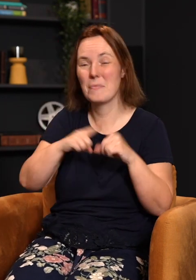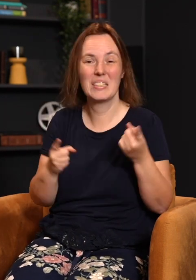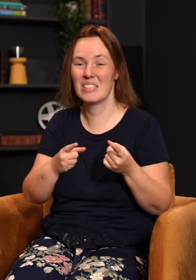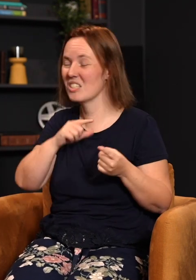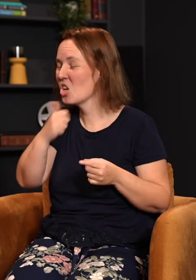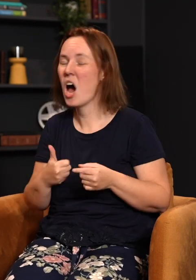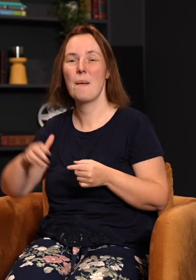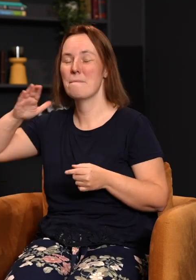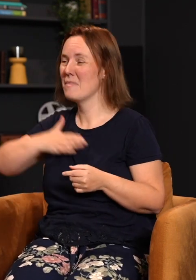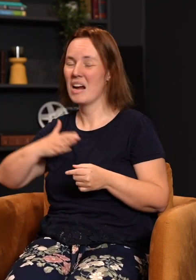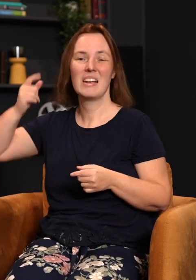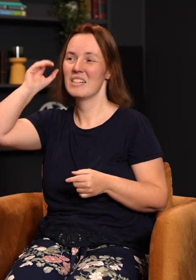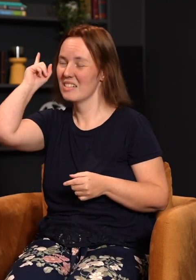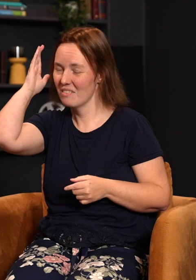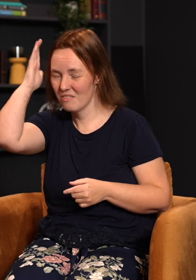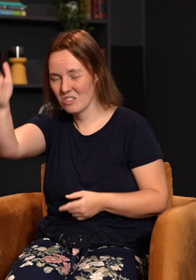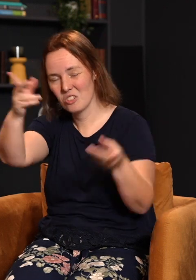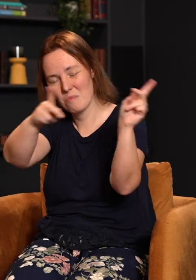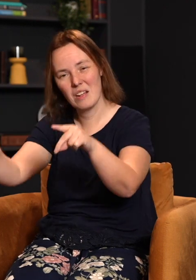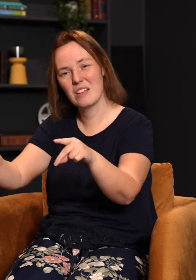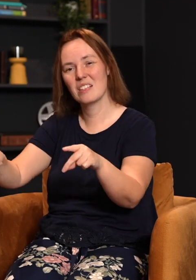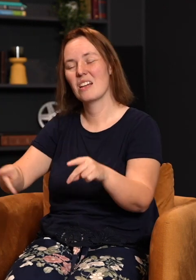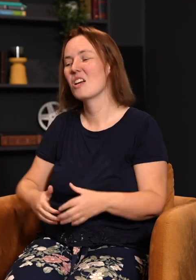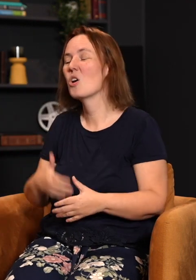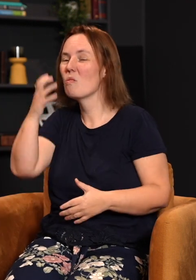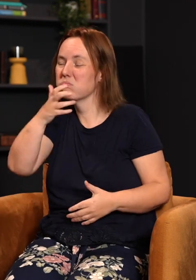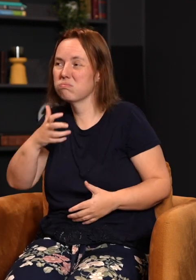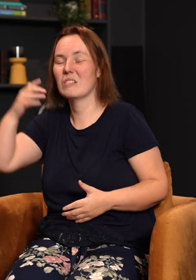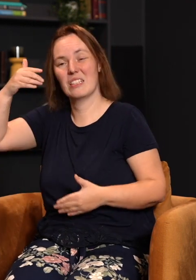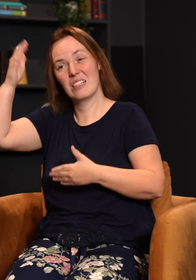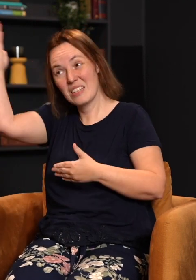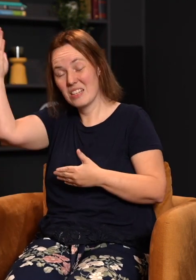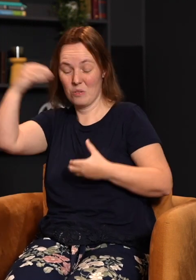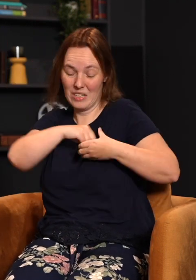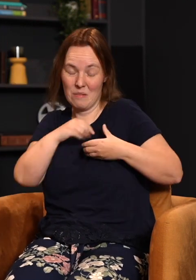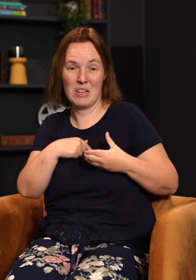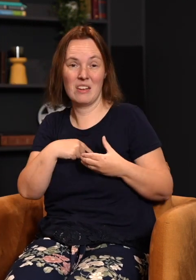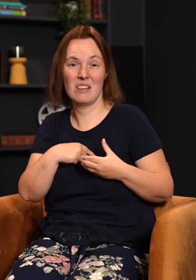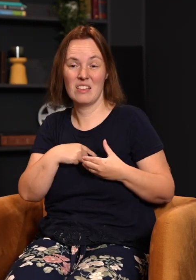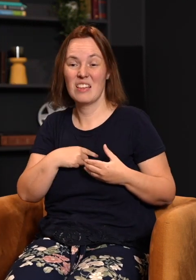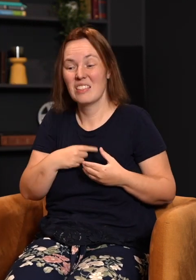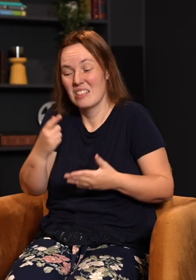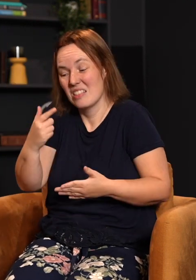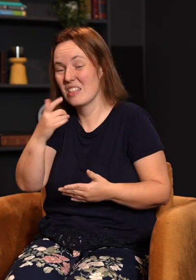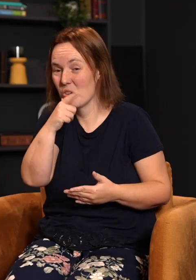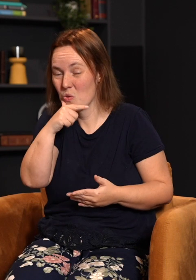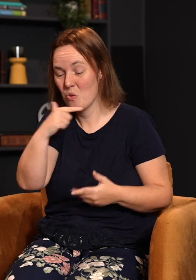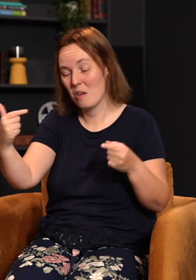is not my destiny. Greater is he who is in me than you who come against me. And it's time for the people of God to